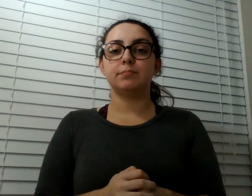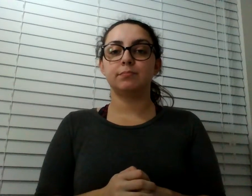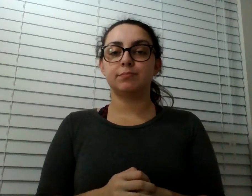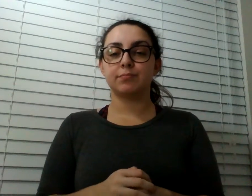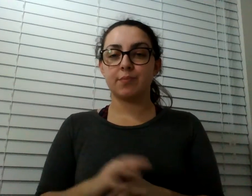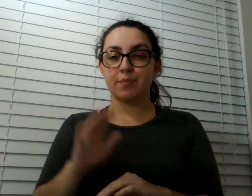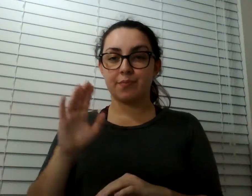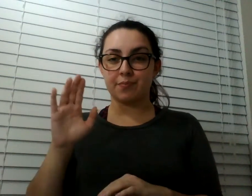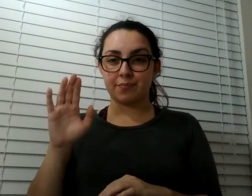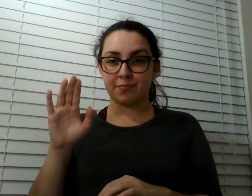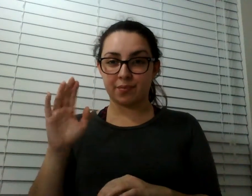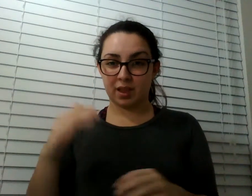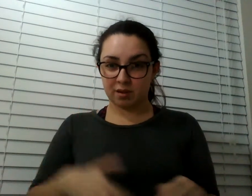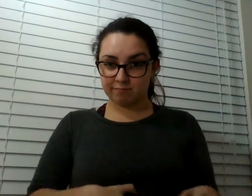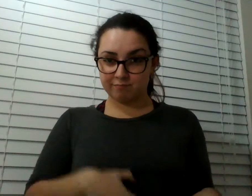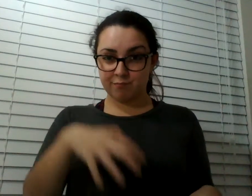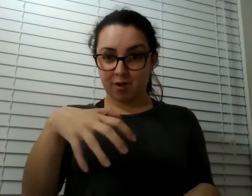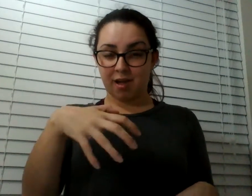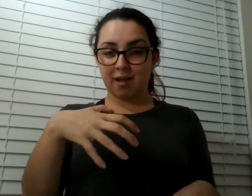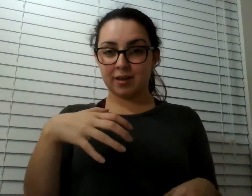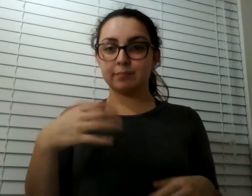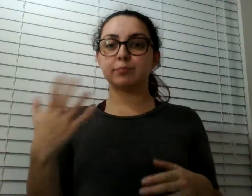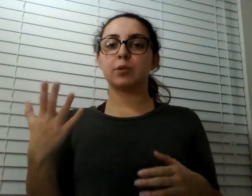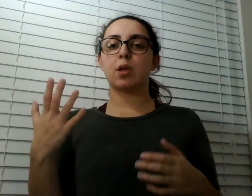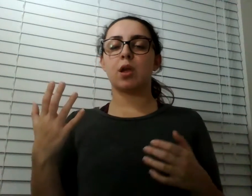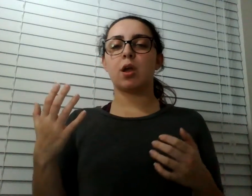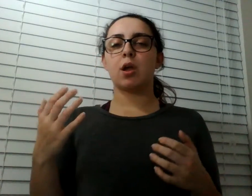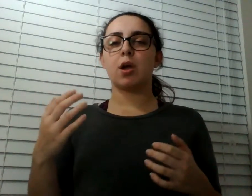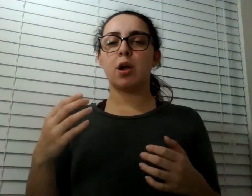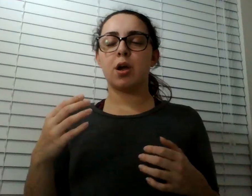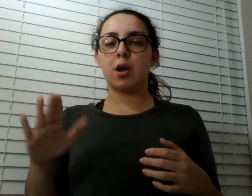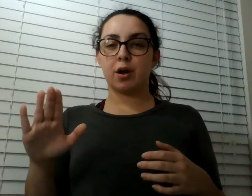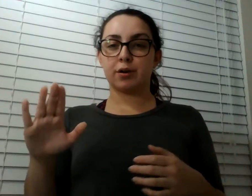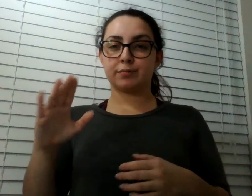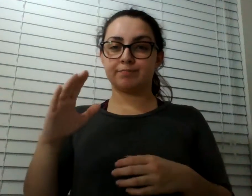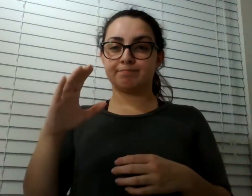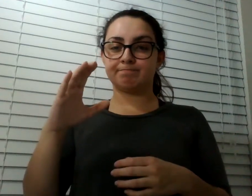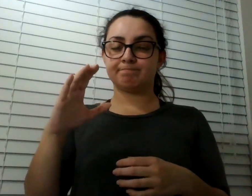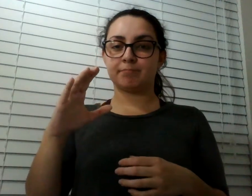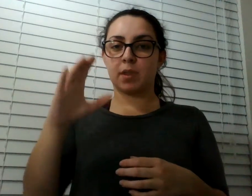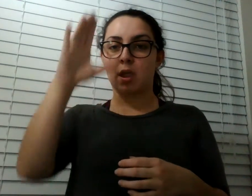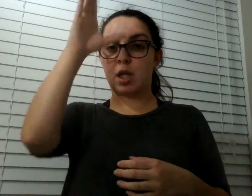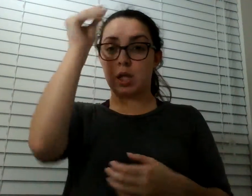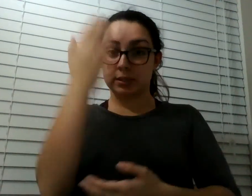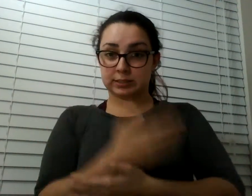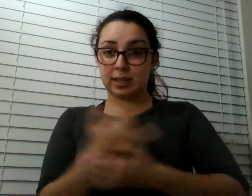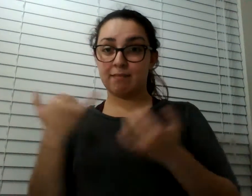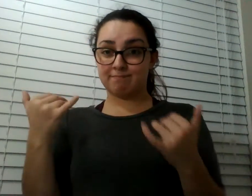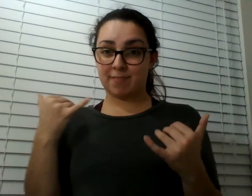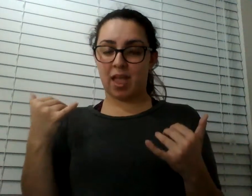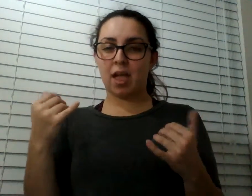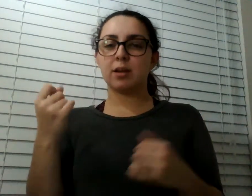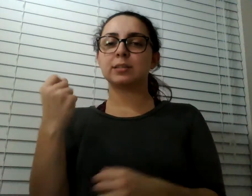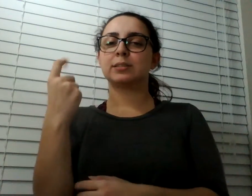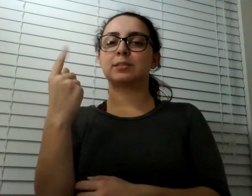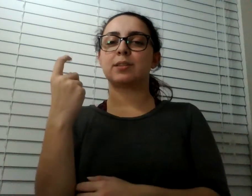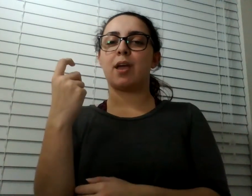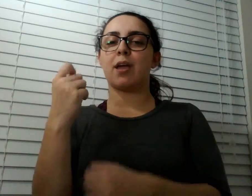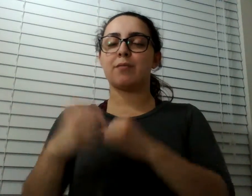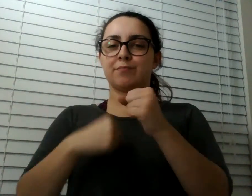turn off the light and come on out. Come say hi. He's now, he just had his 11th birthday. Can I bring my backpack out? Close the door and come say